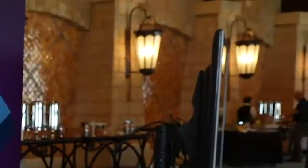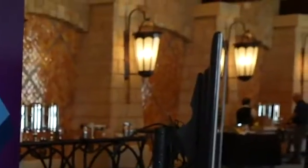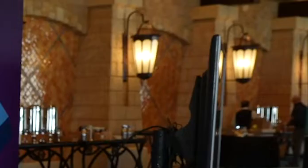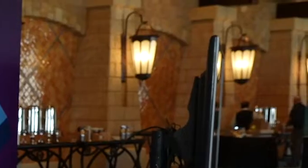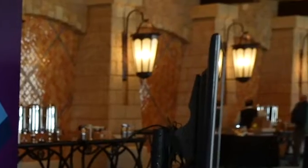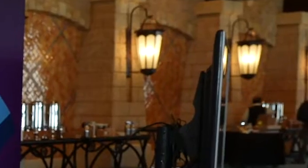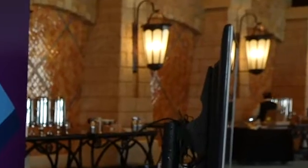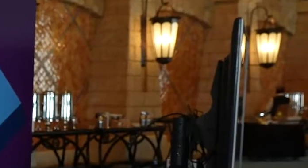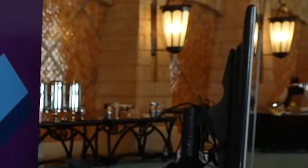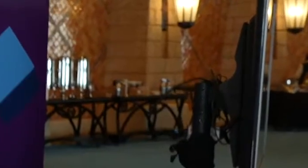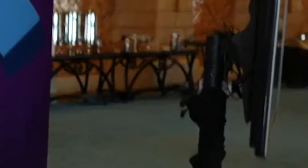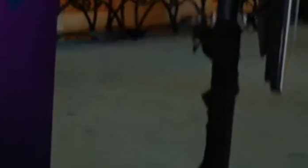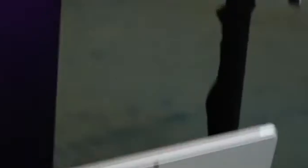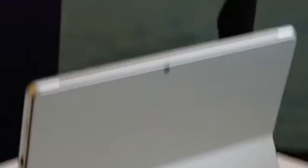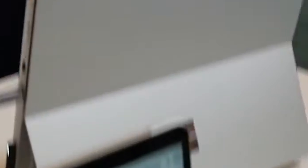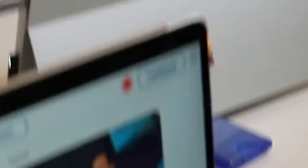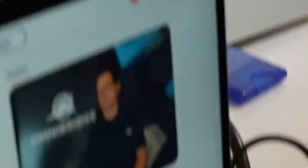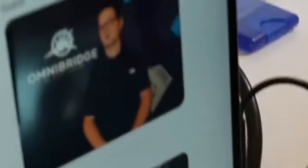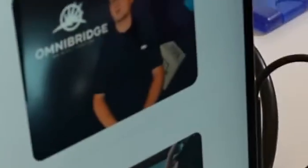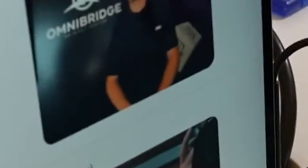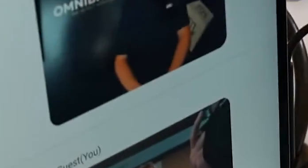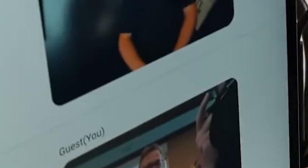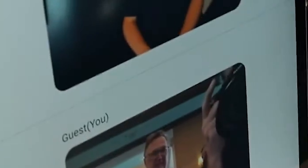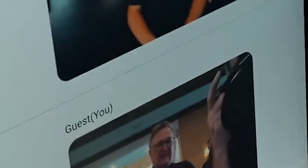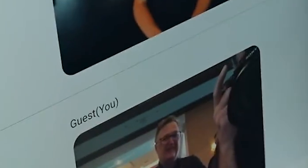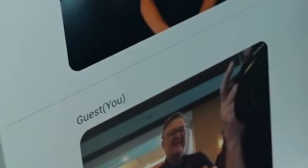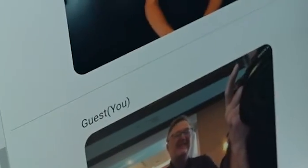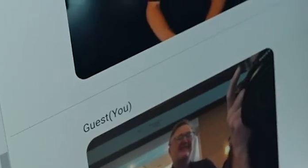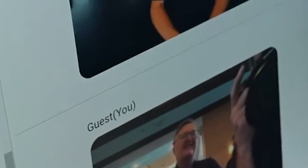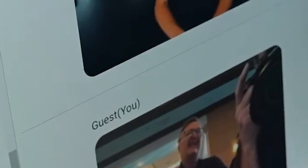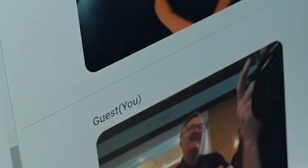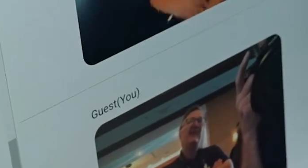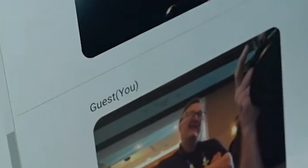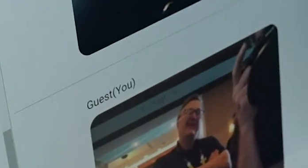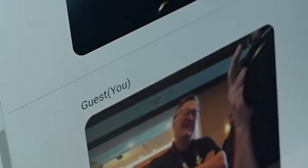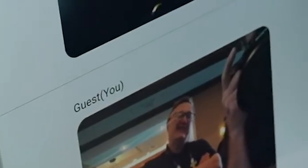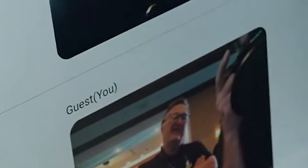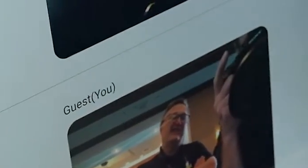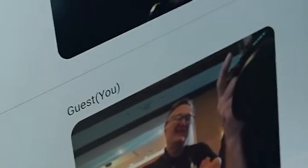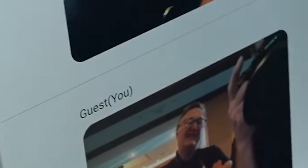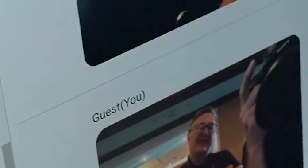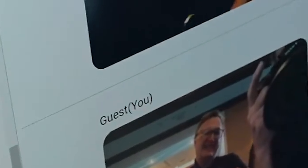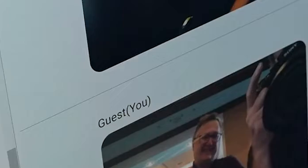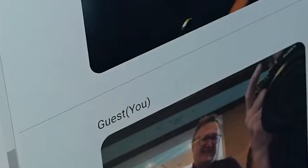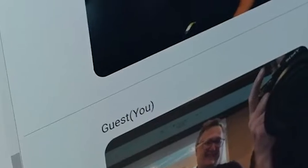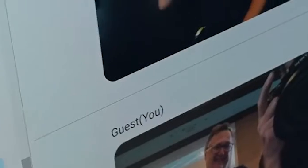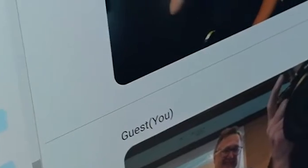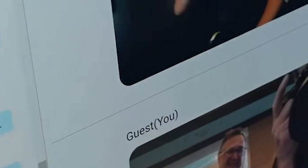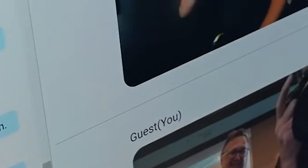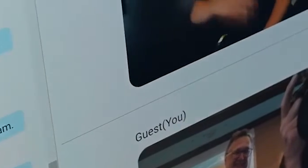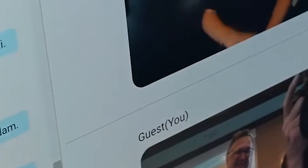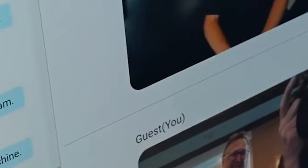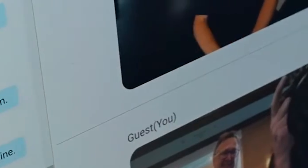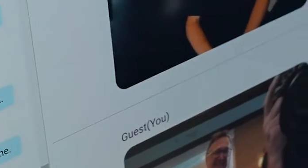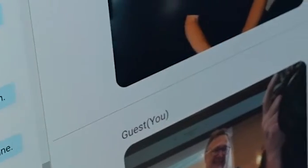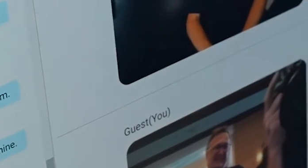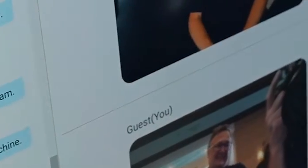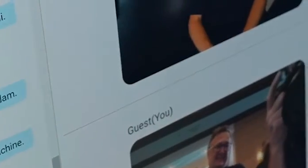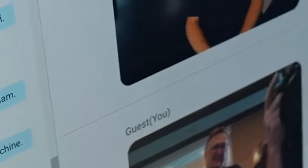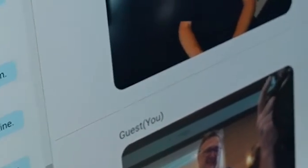SaaS solution that's an AI translation between American Sign Language and English. So it's two languages spoken